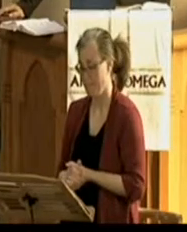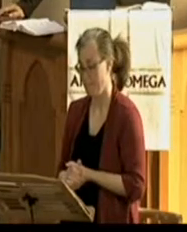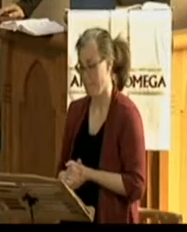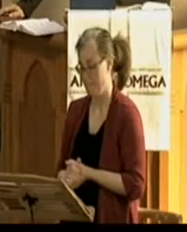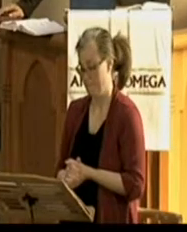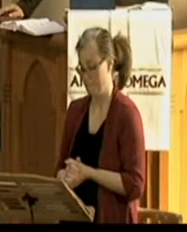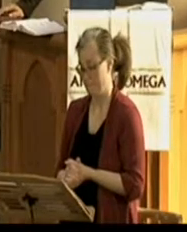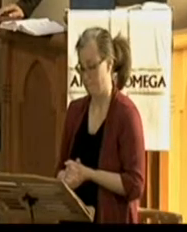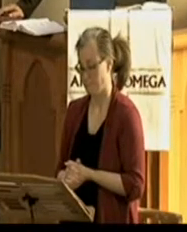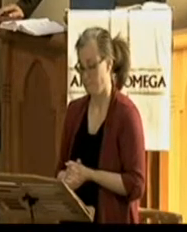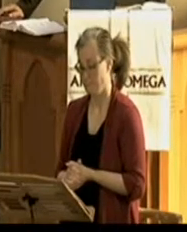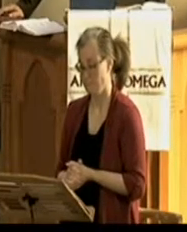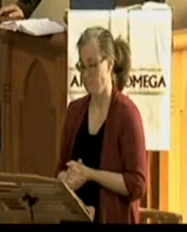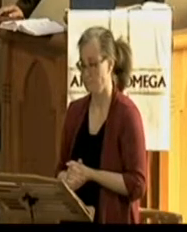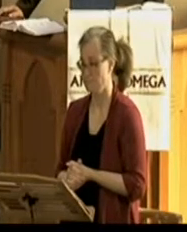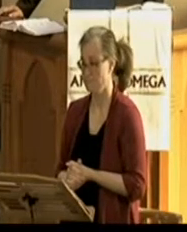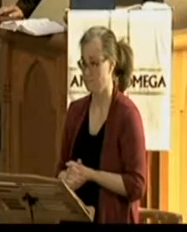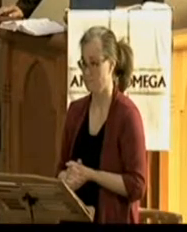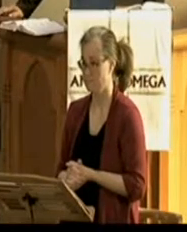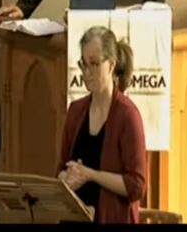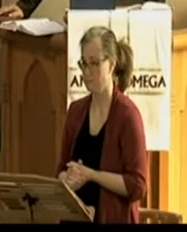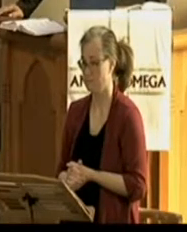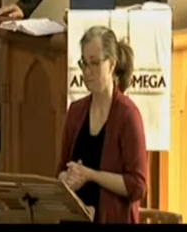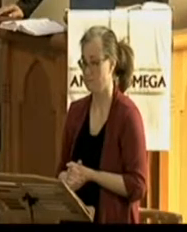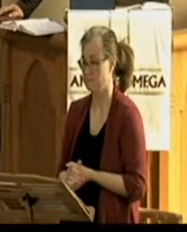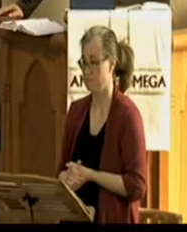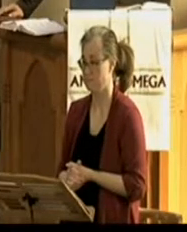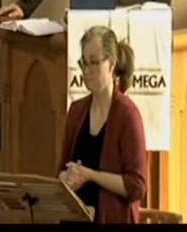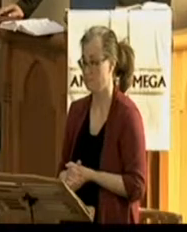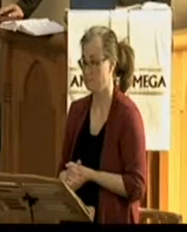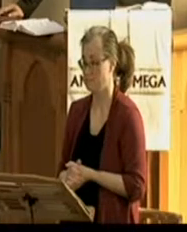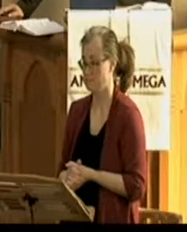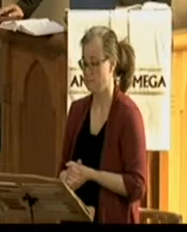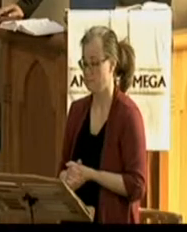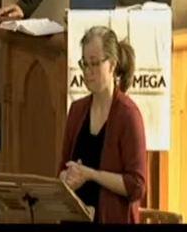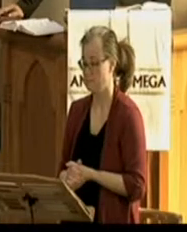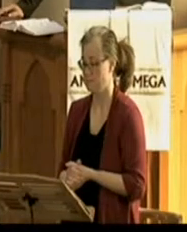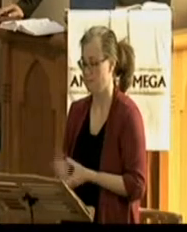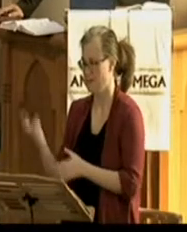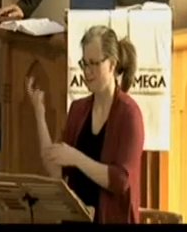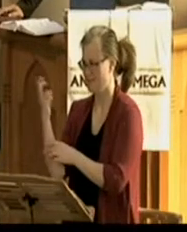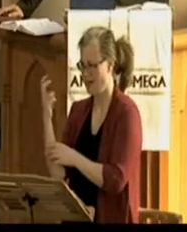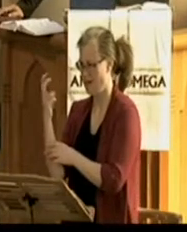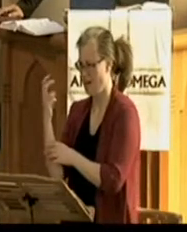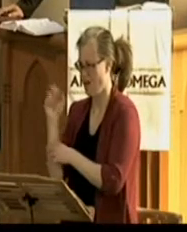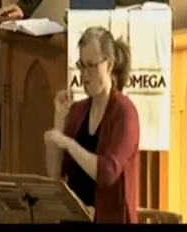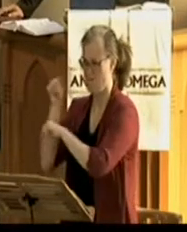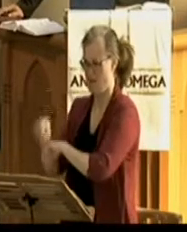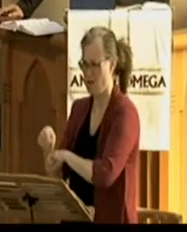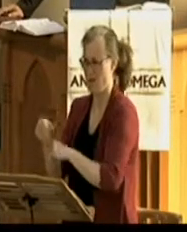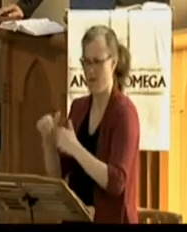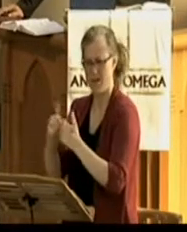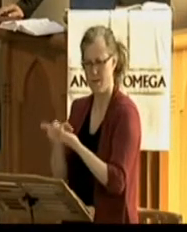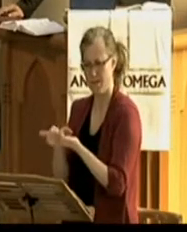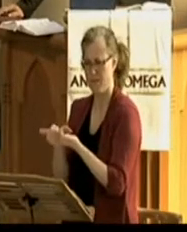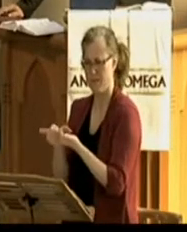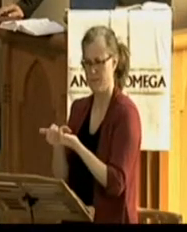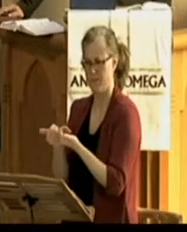But by the Holy Spirit coming to us. Revealing the risen Son of God. Giving us insight and understanding into